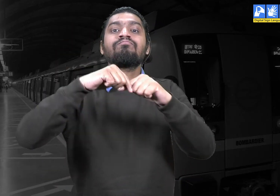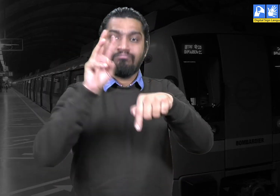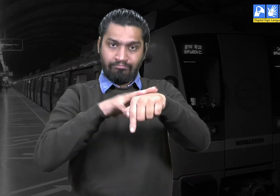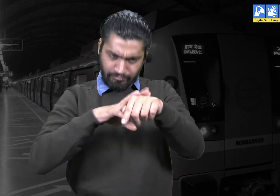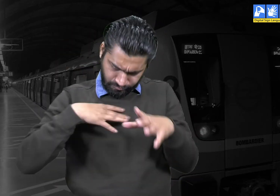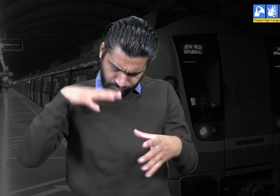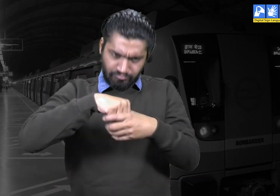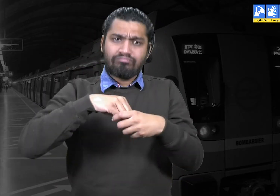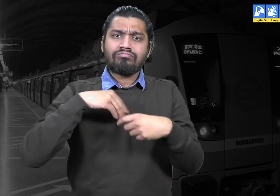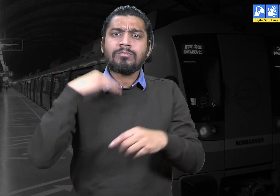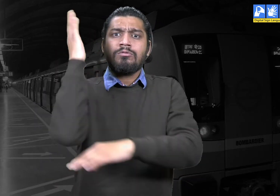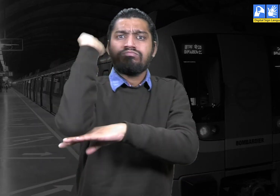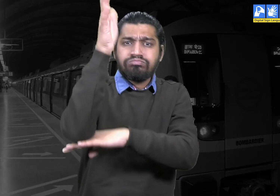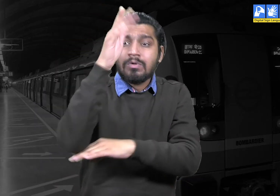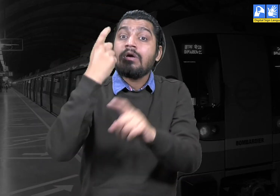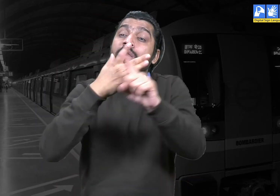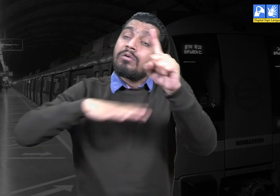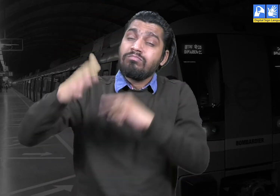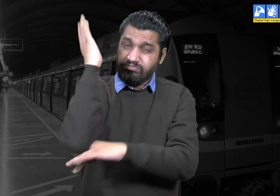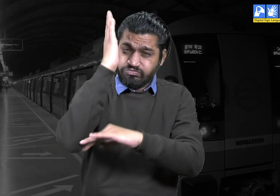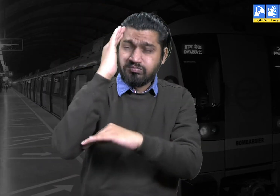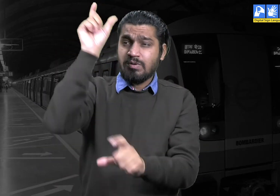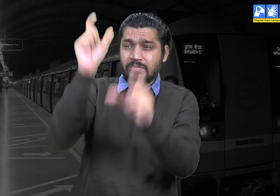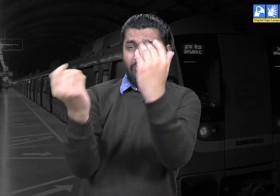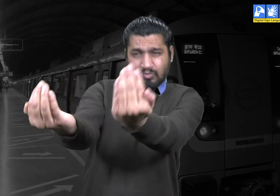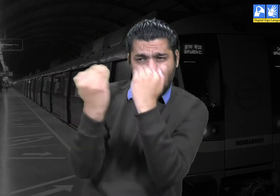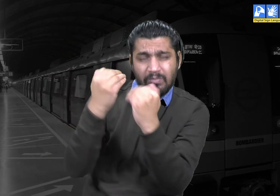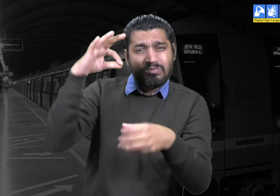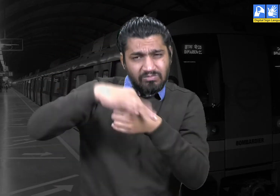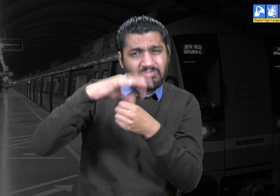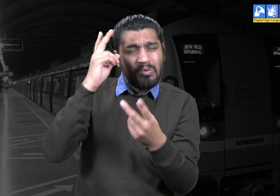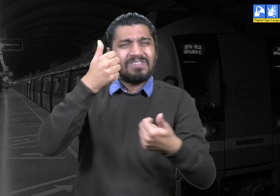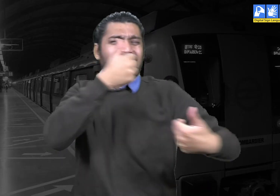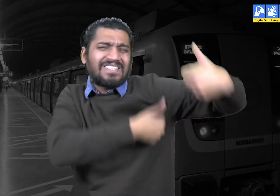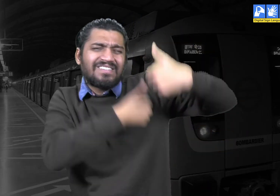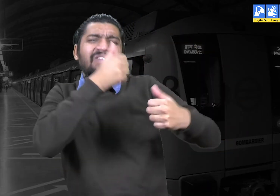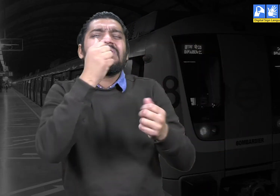The state elections were very competitive. Many parties